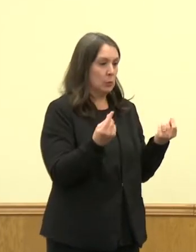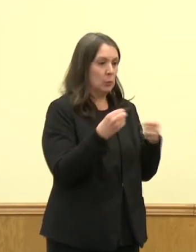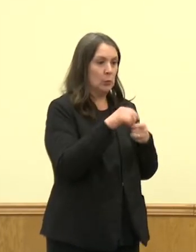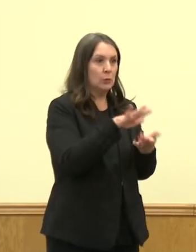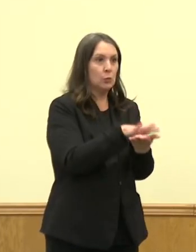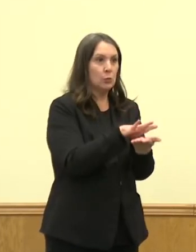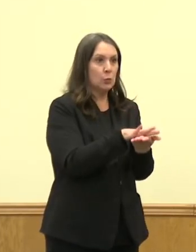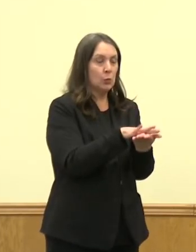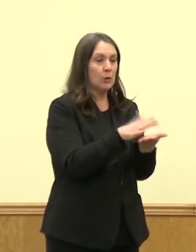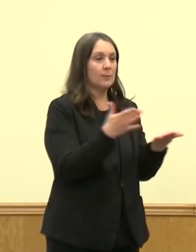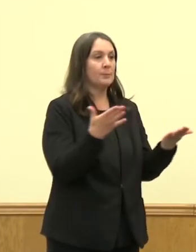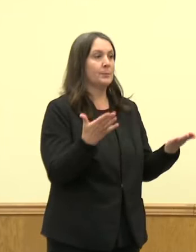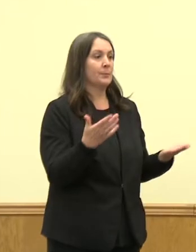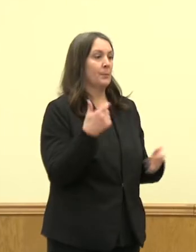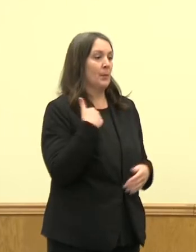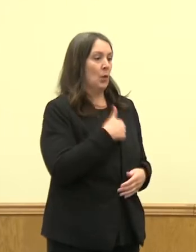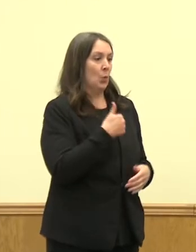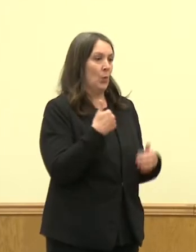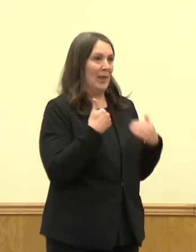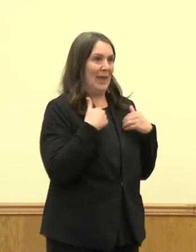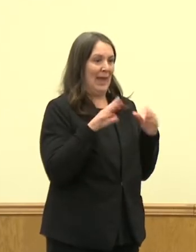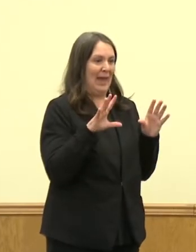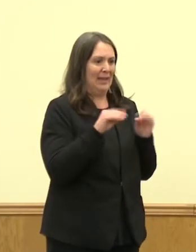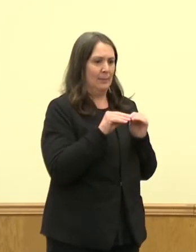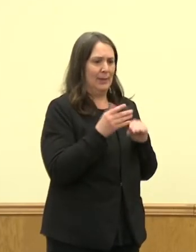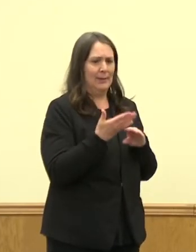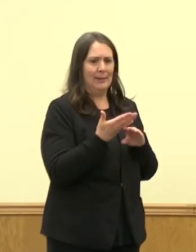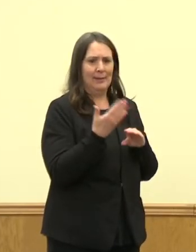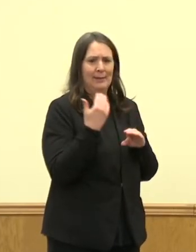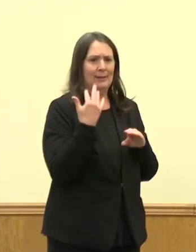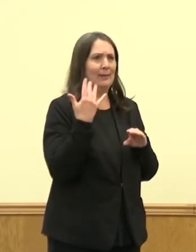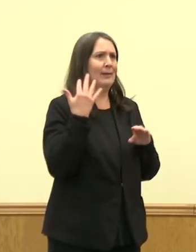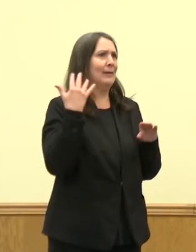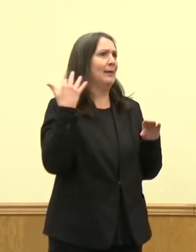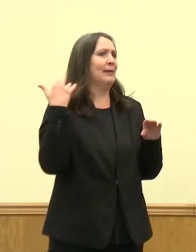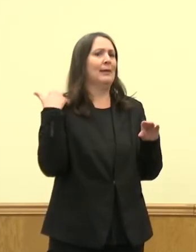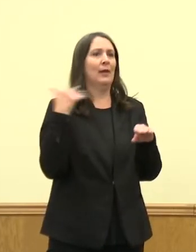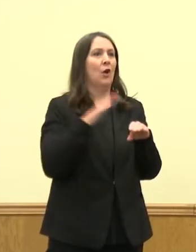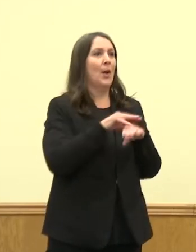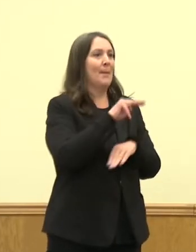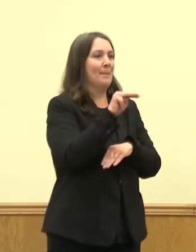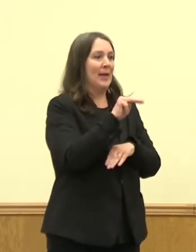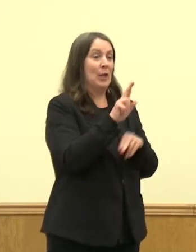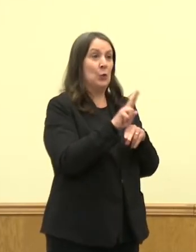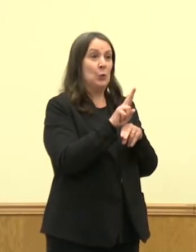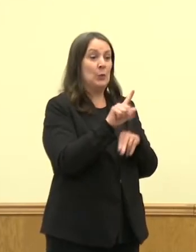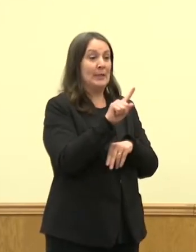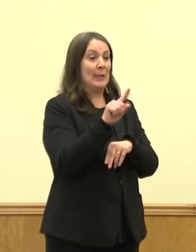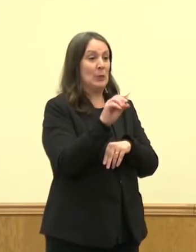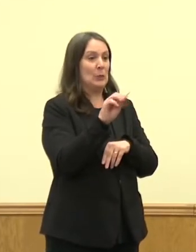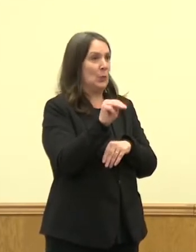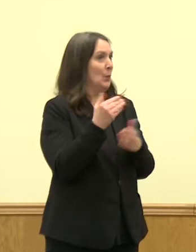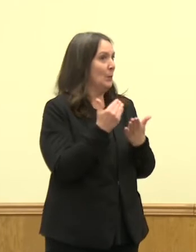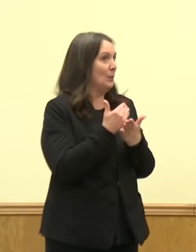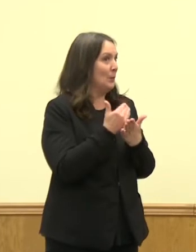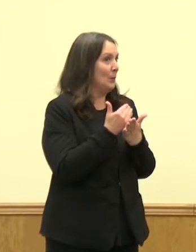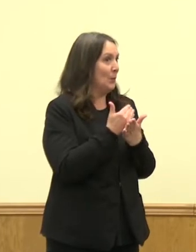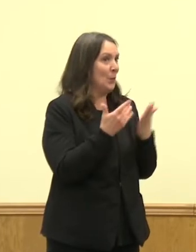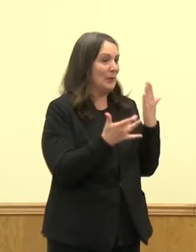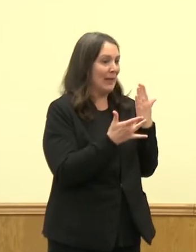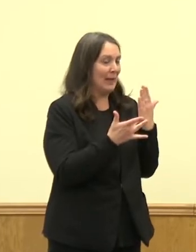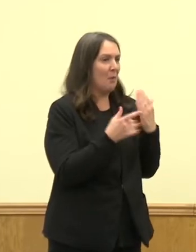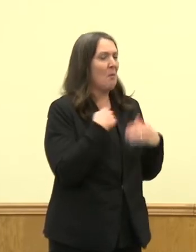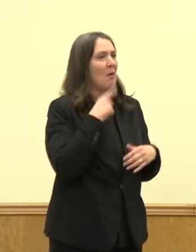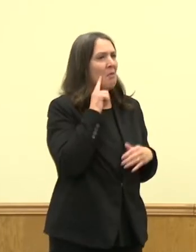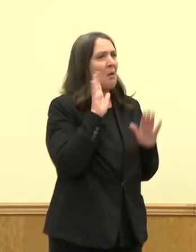We had a meeting back then on a Monday morning via Zoom, this new tool we were all using, and we thought that would